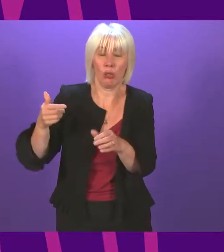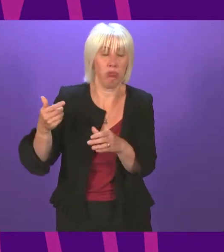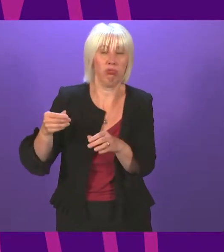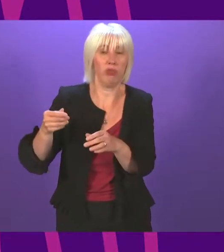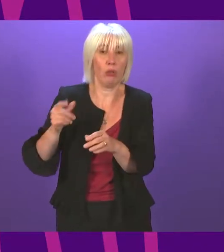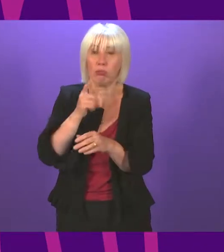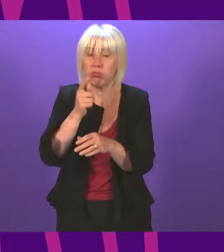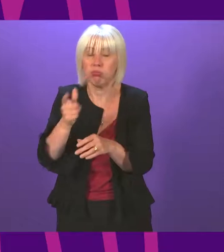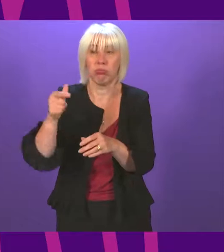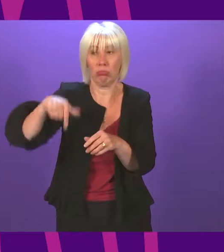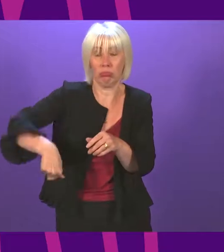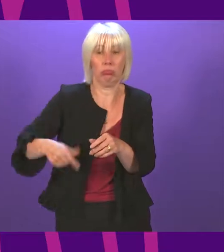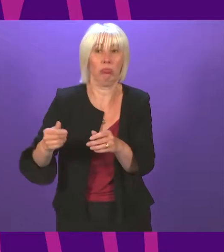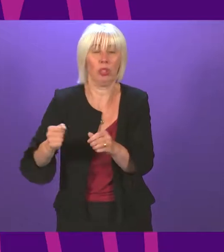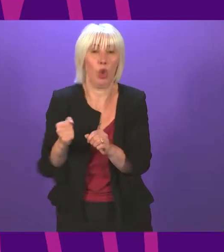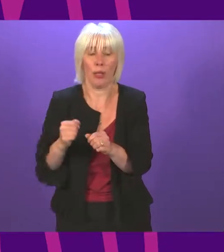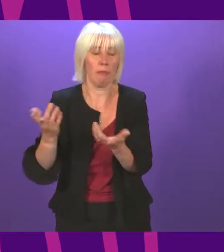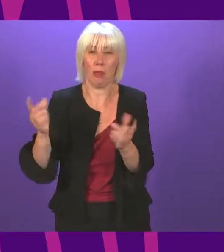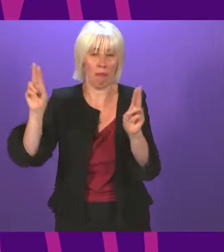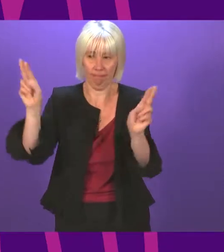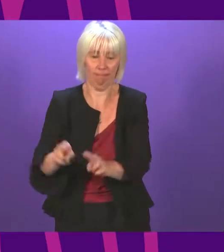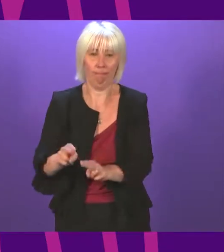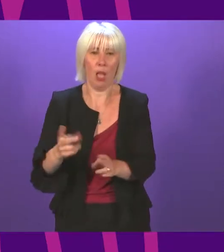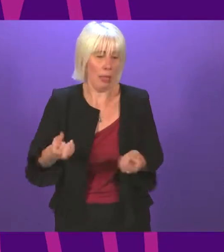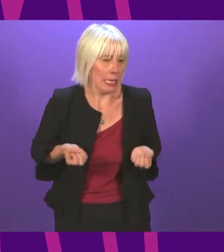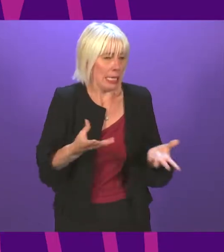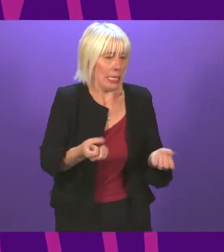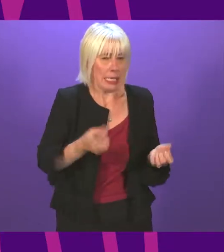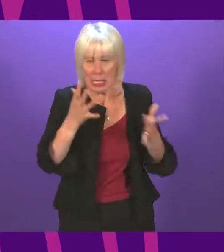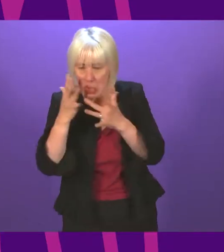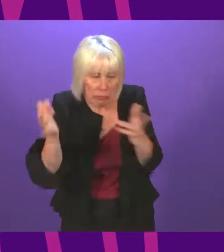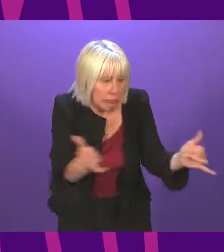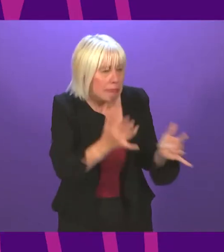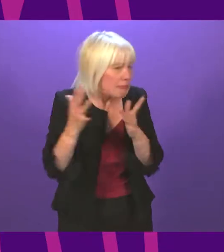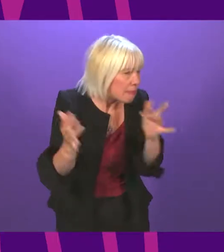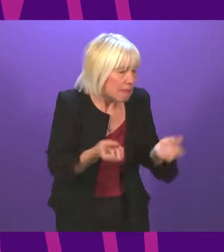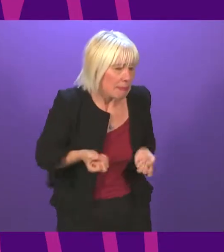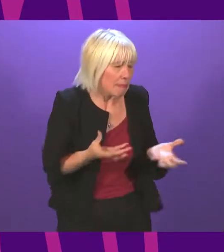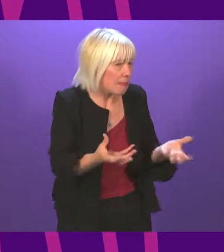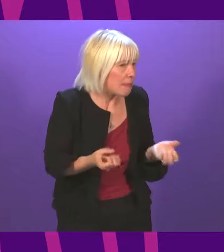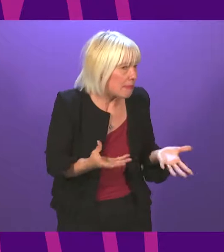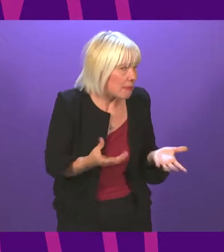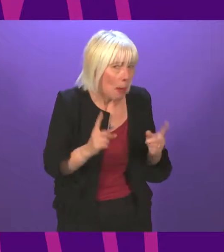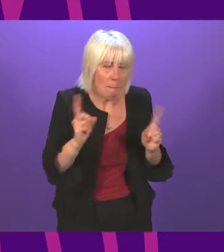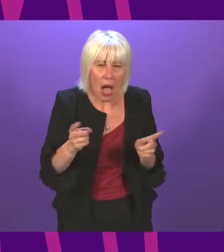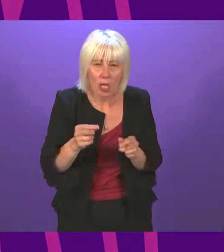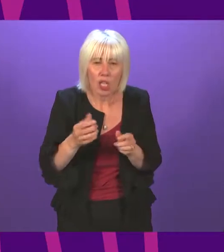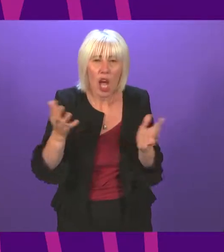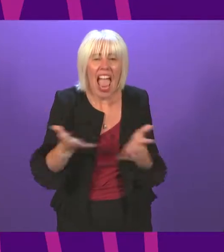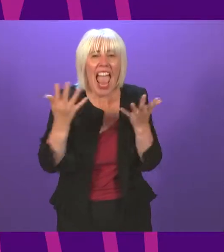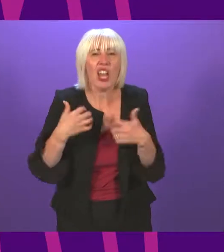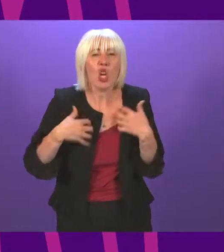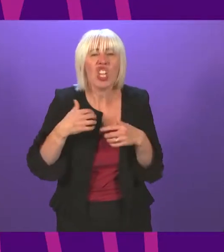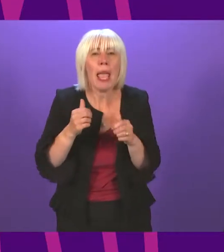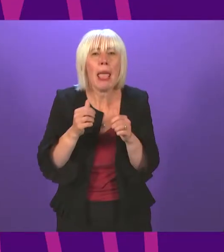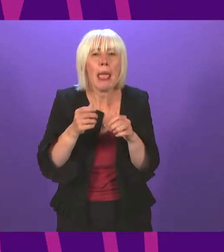later, and after spending 500,000 pounds of taxpayers' money on feasibility studies, there is no energy company. A policy